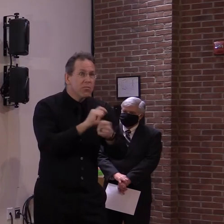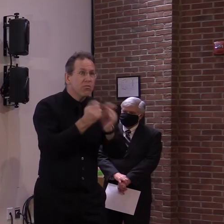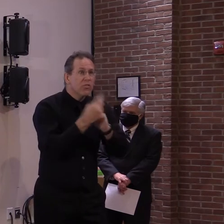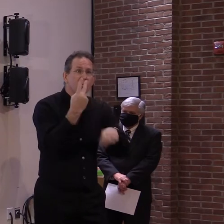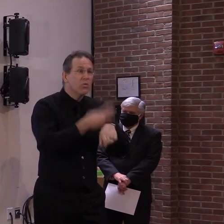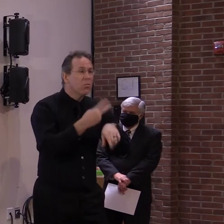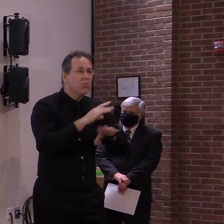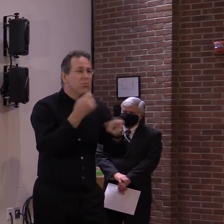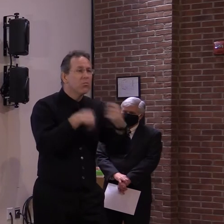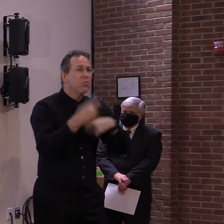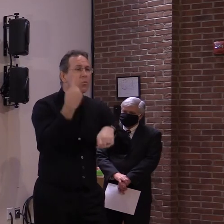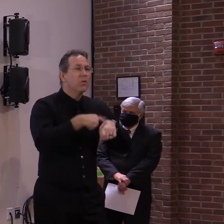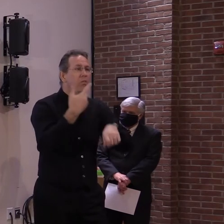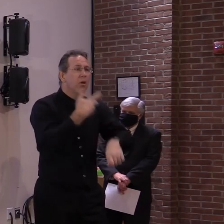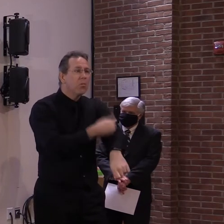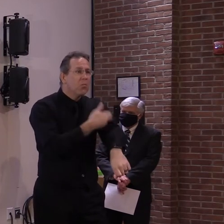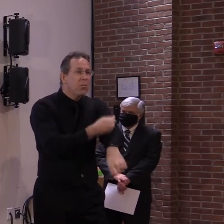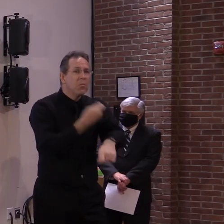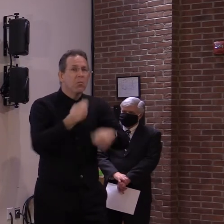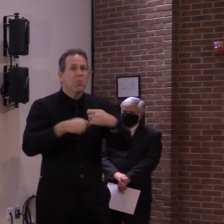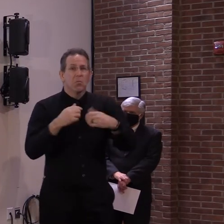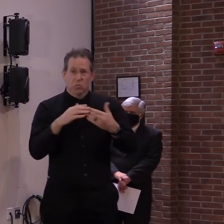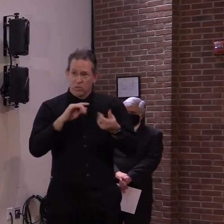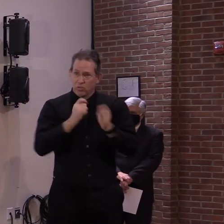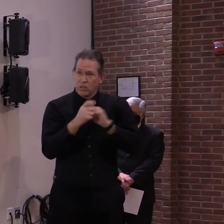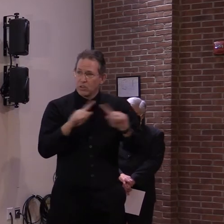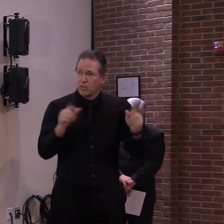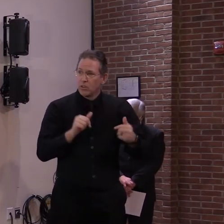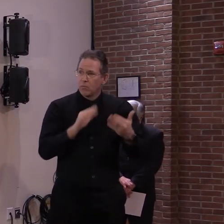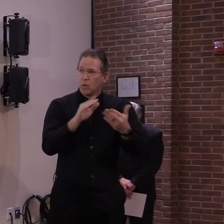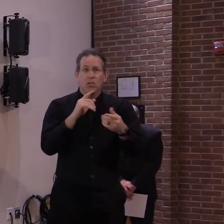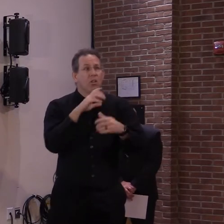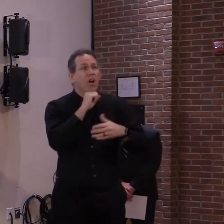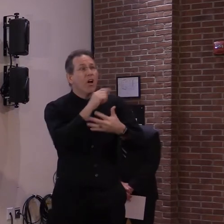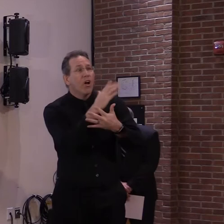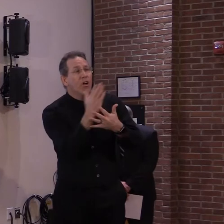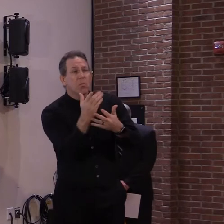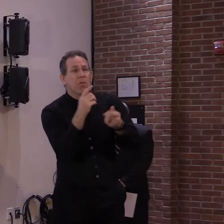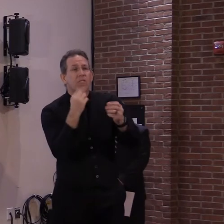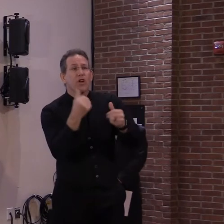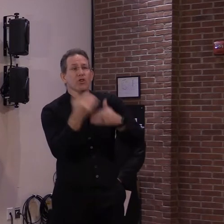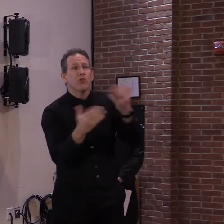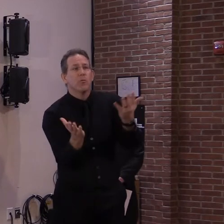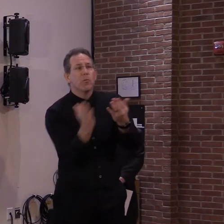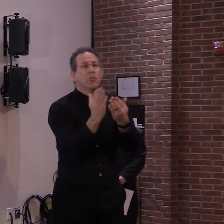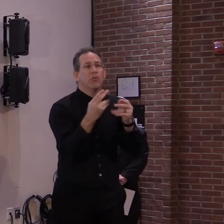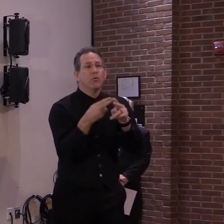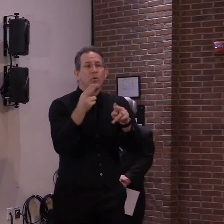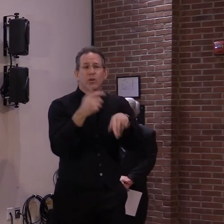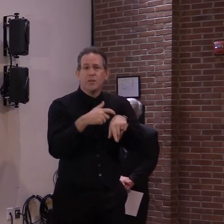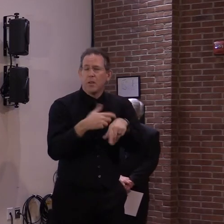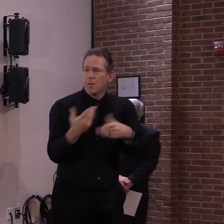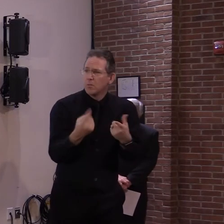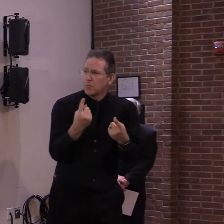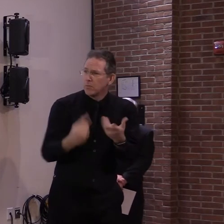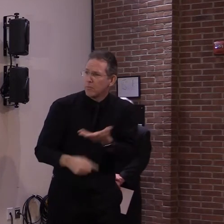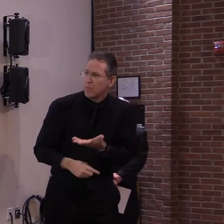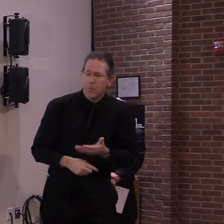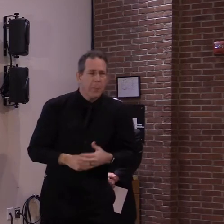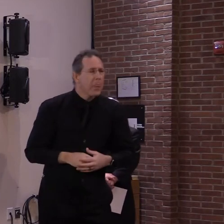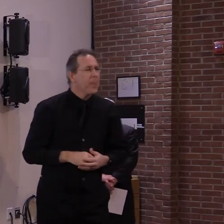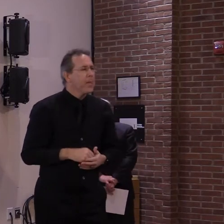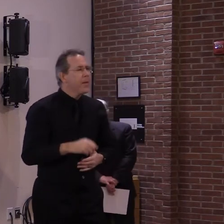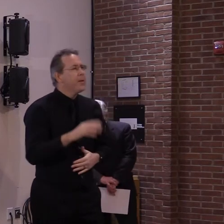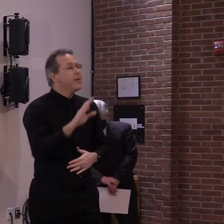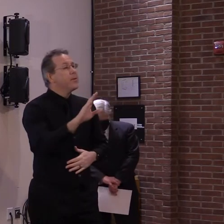uh, we have our reservations in terms of just giving the one, um, one shot, one inoculation, because it's most effective with